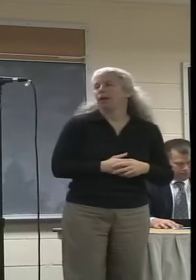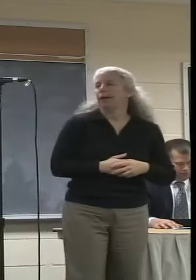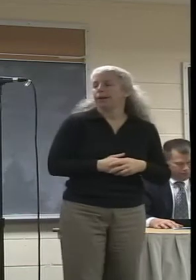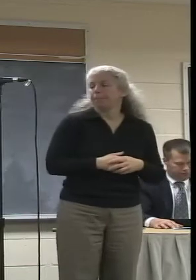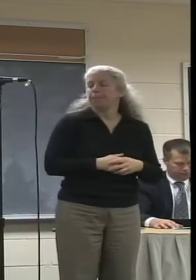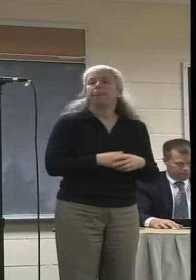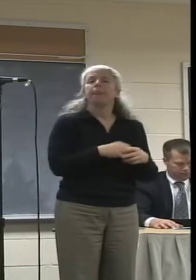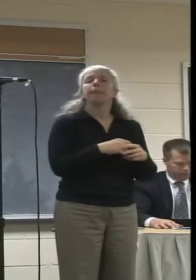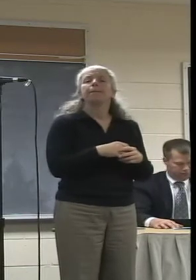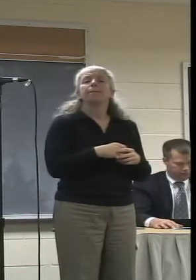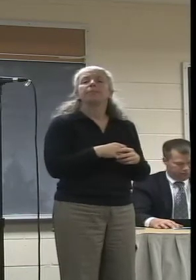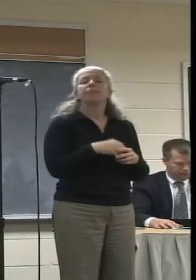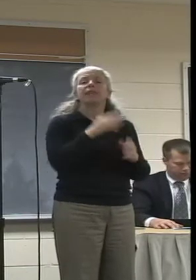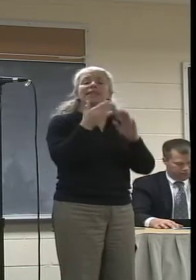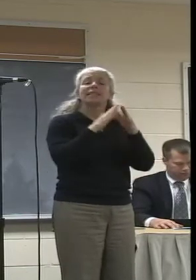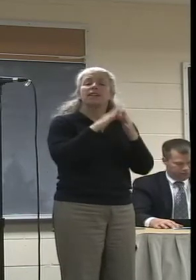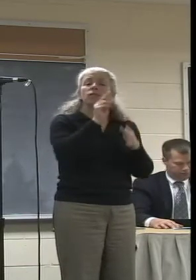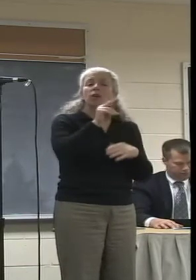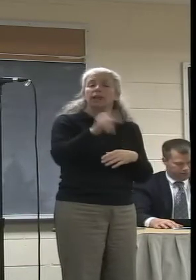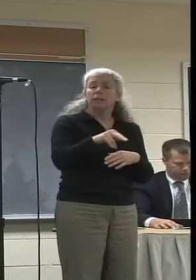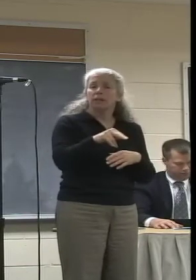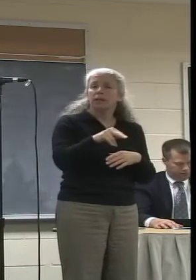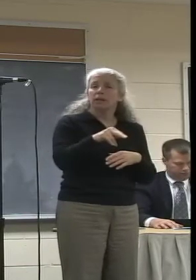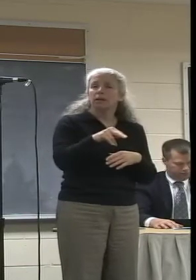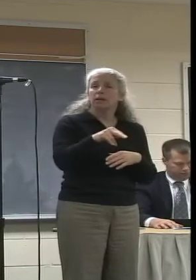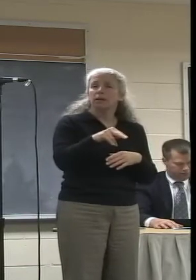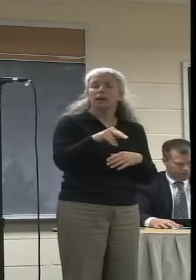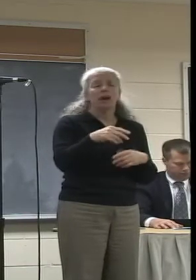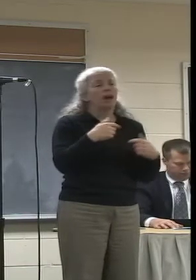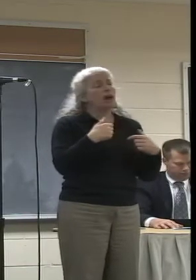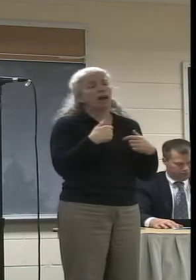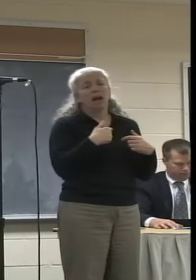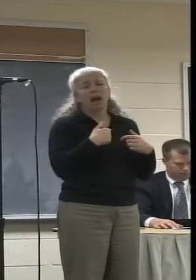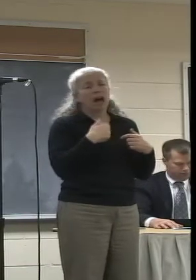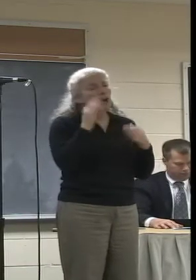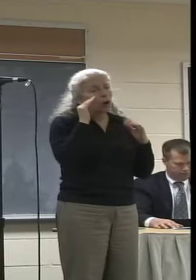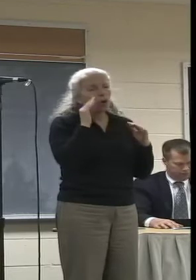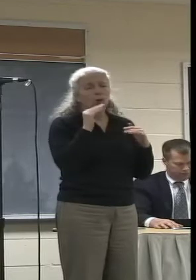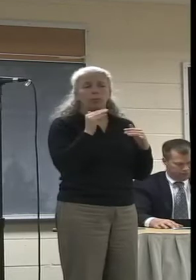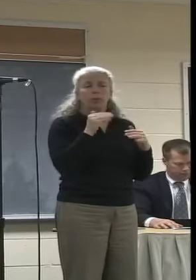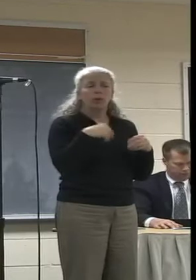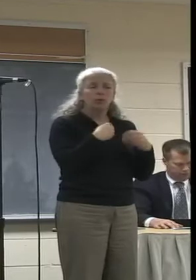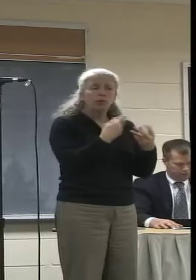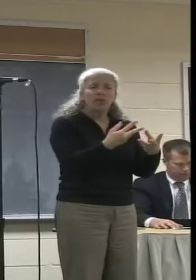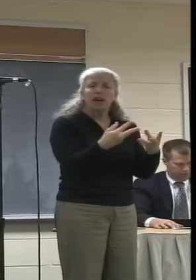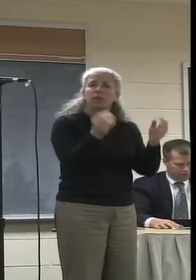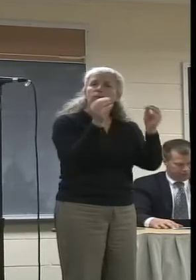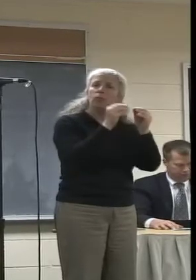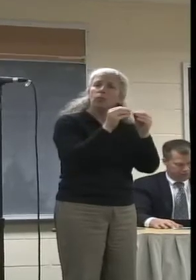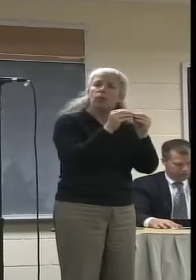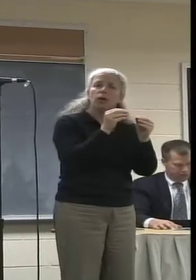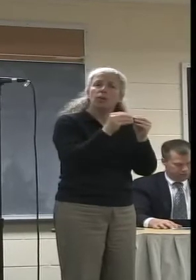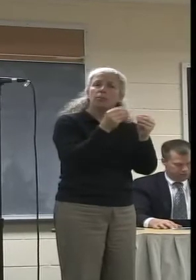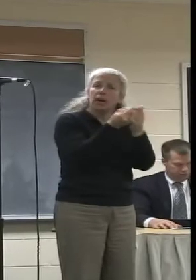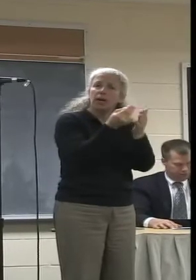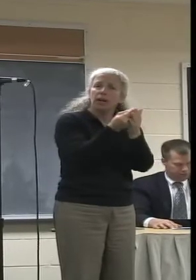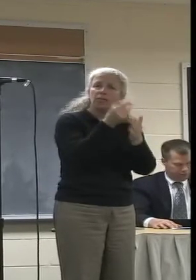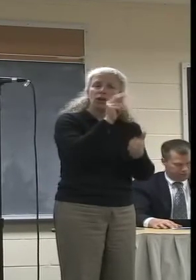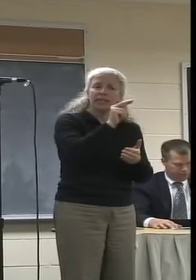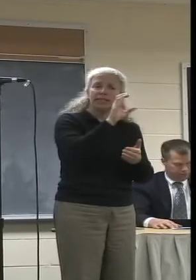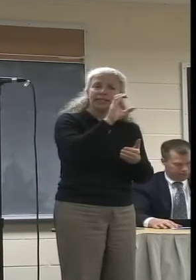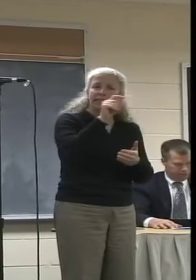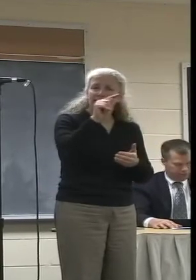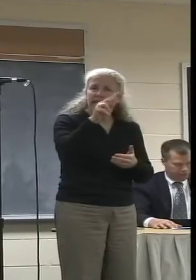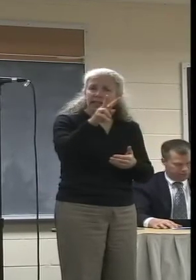In conclusion, City of Northampton and Cable Provider, I urge you both to allot the full operational and capital money available for public